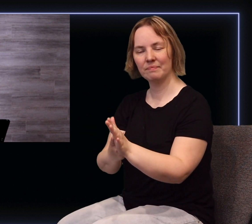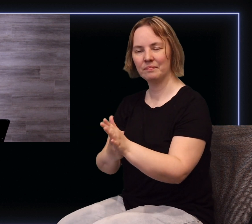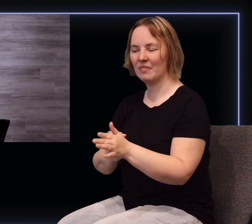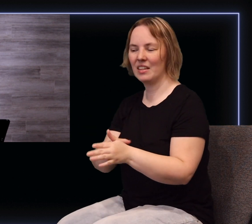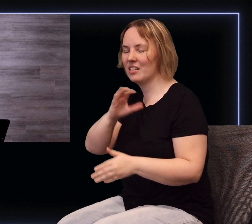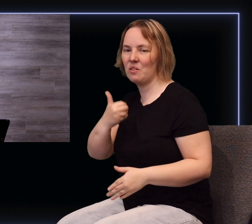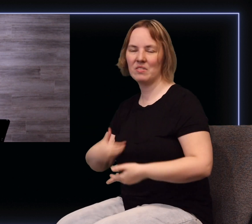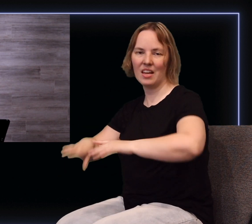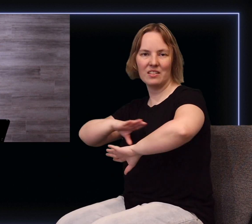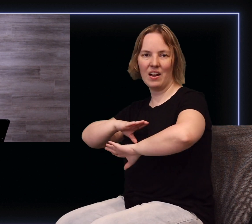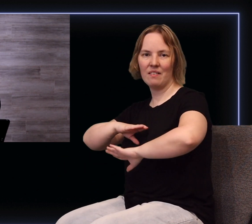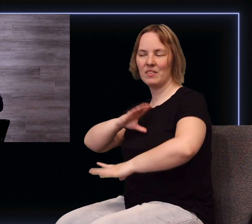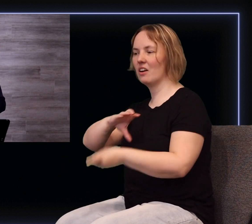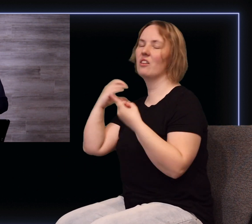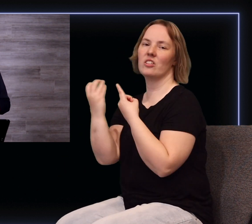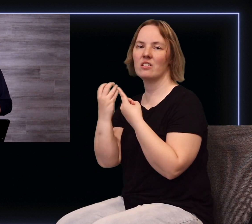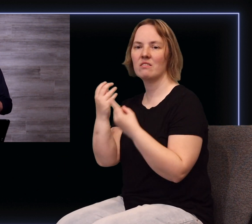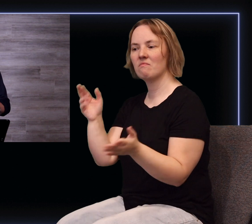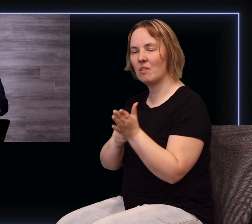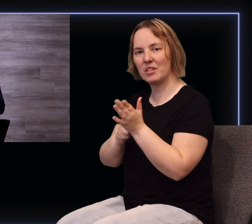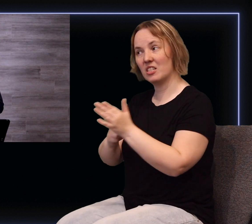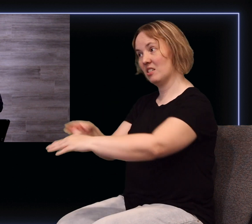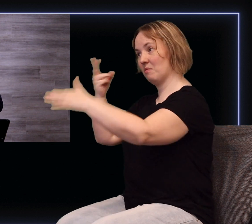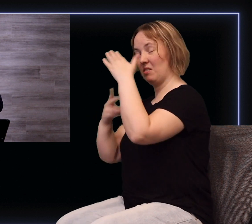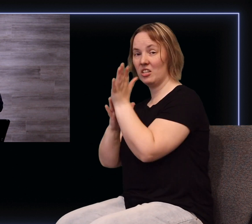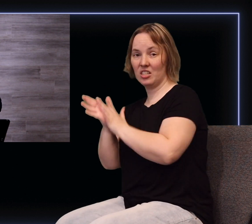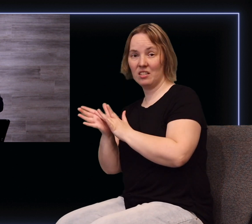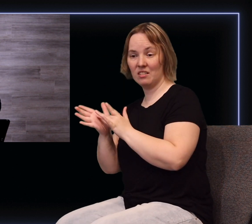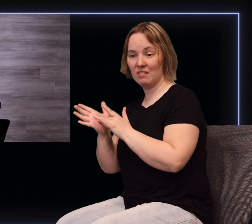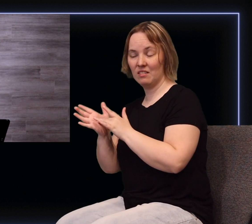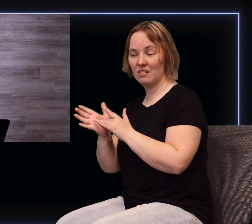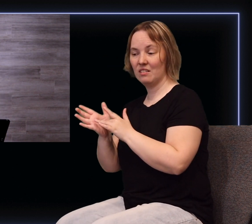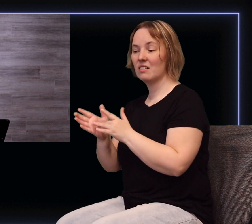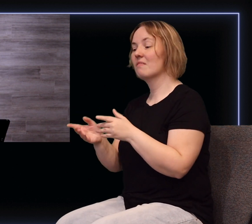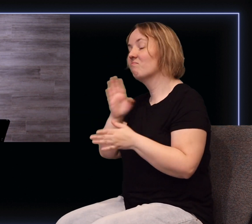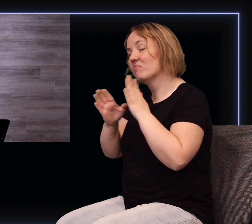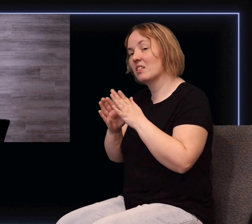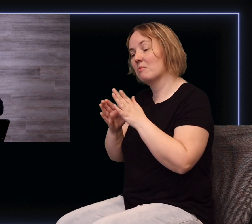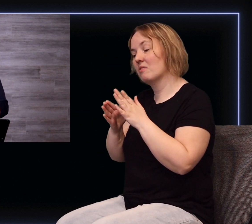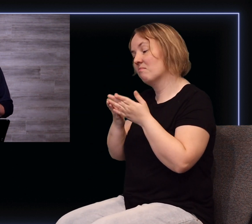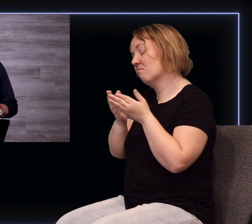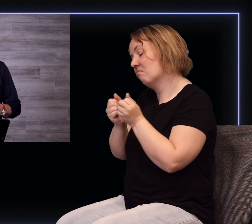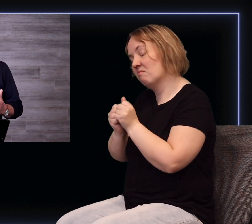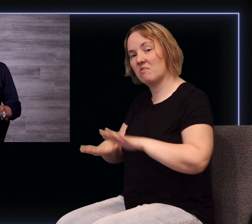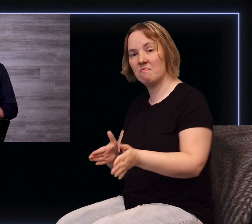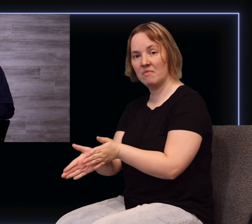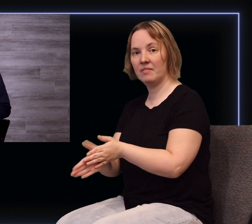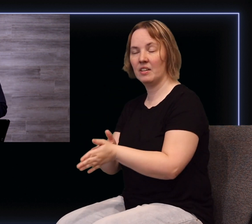Our culture is repetitious. It's predictable. Jesus also addresses complacency. He said in verse 16,